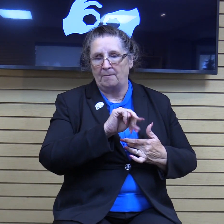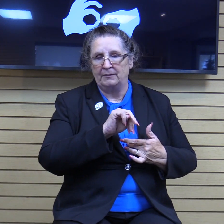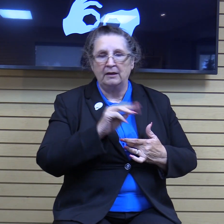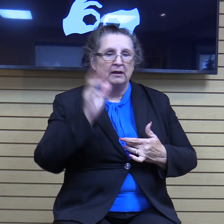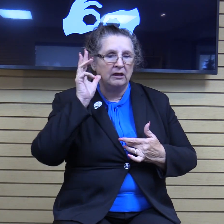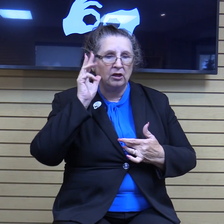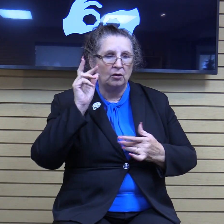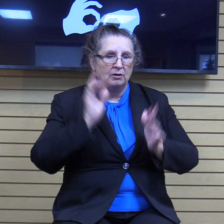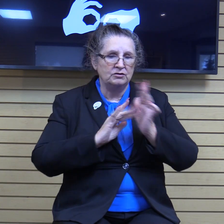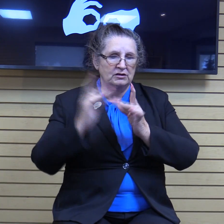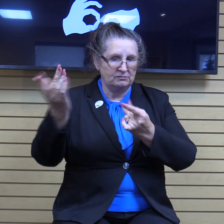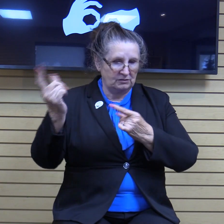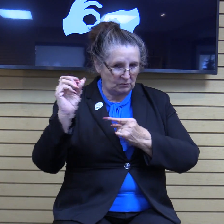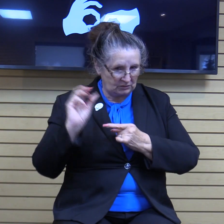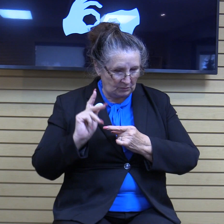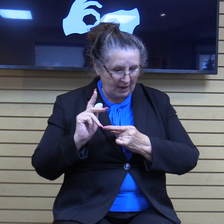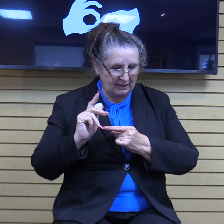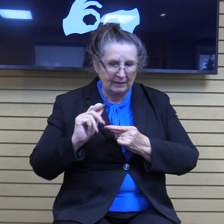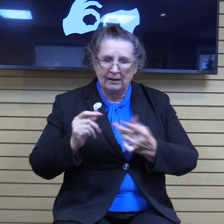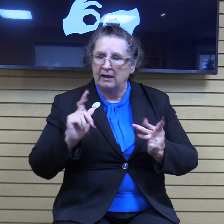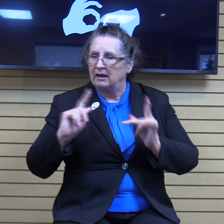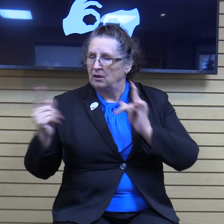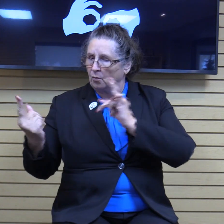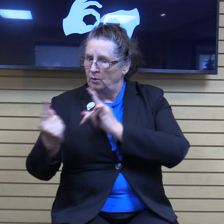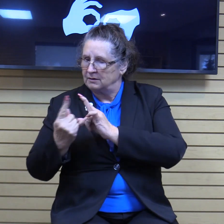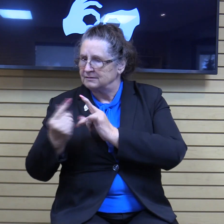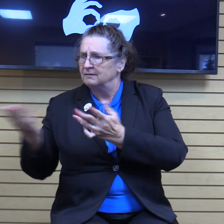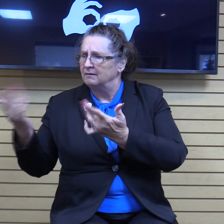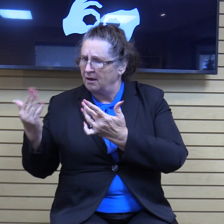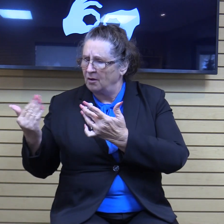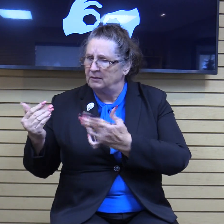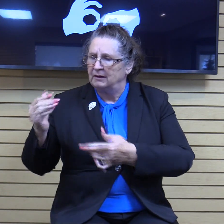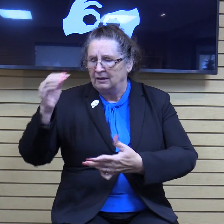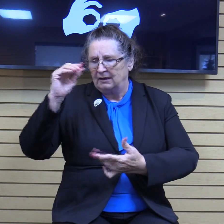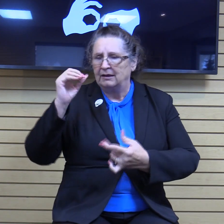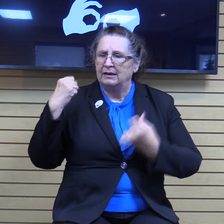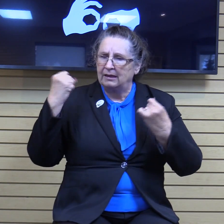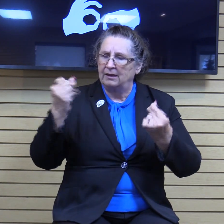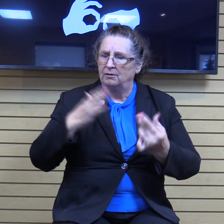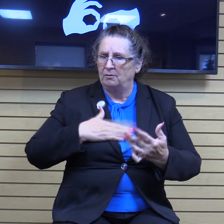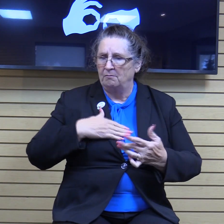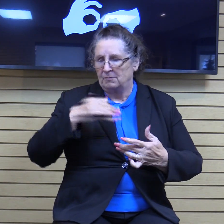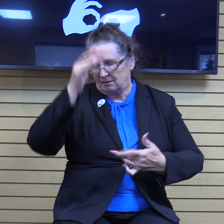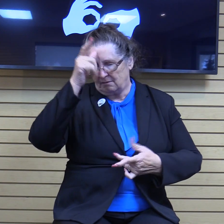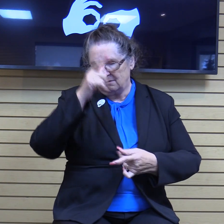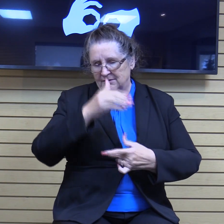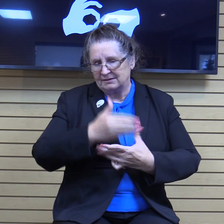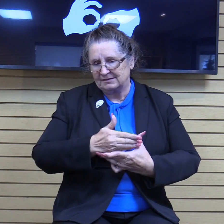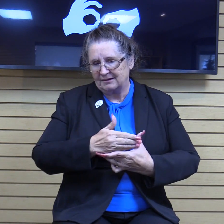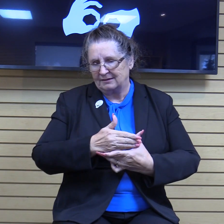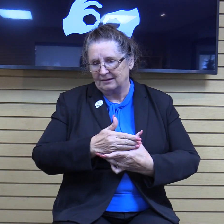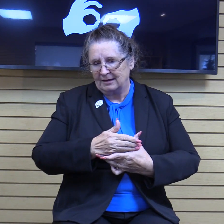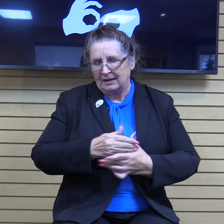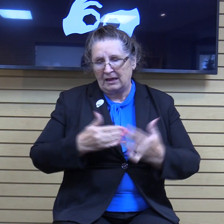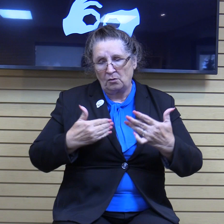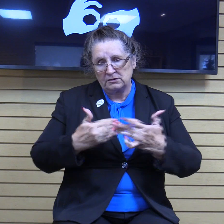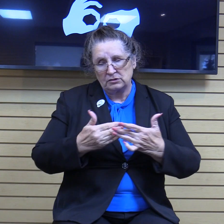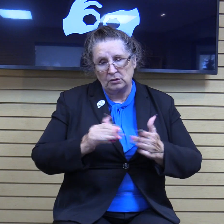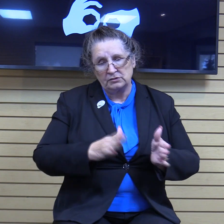and implored him to come down and heal his son. For he was at the point of death. Then Jesus